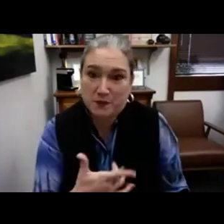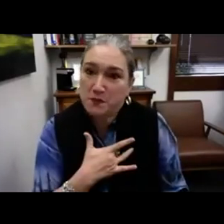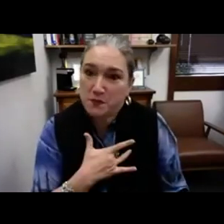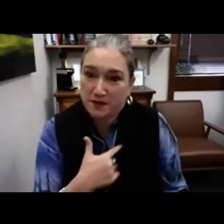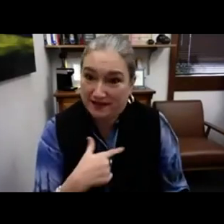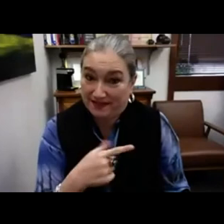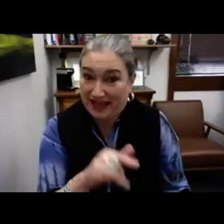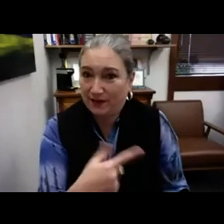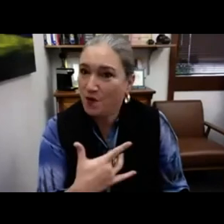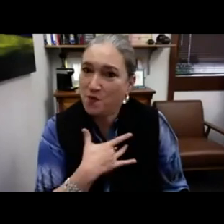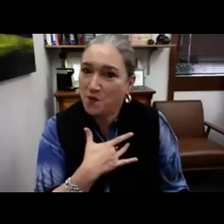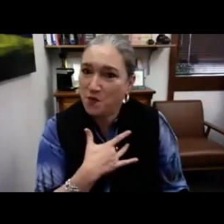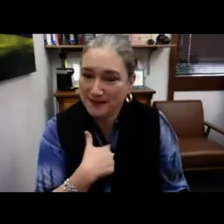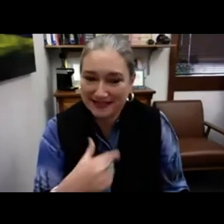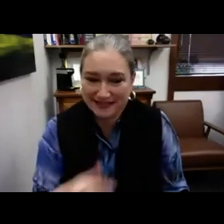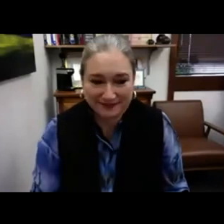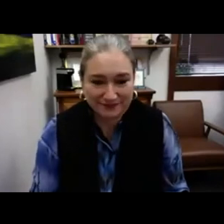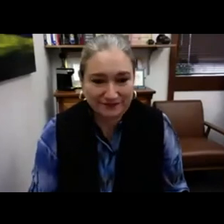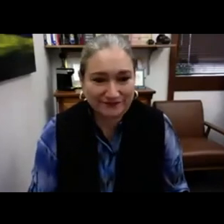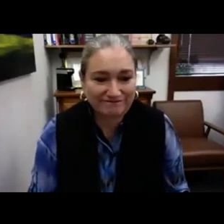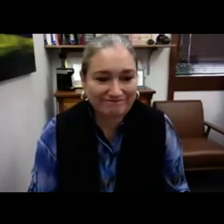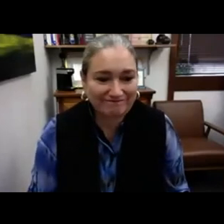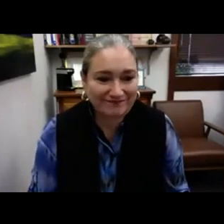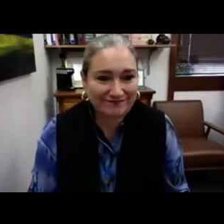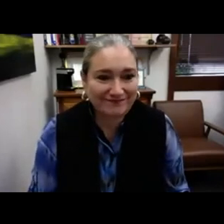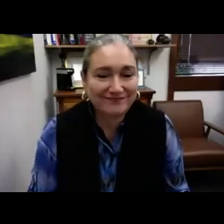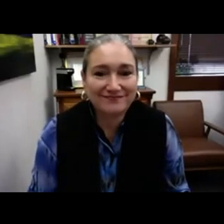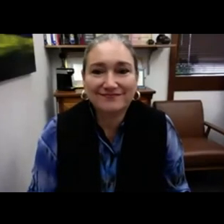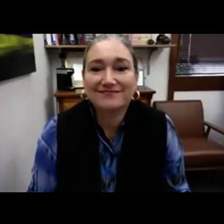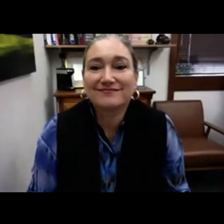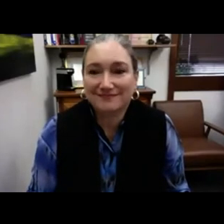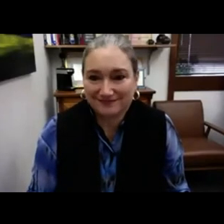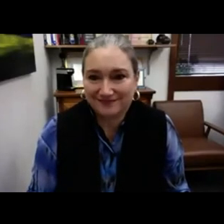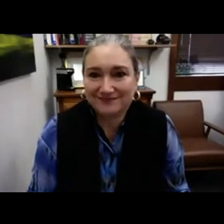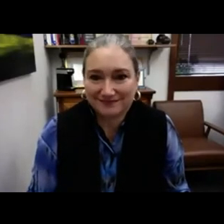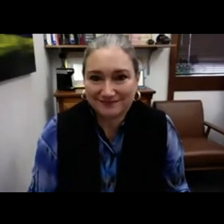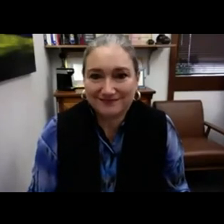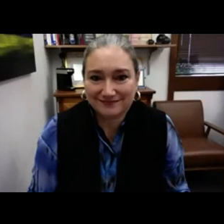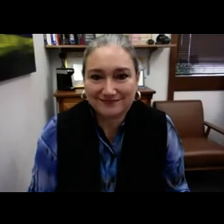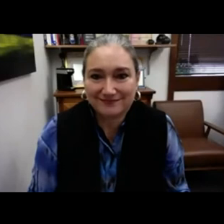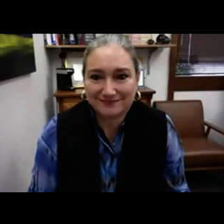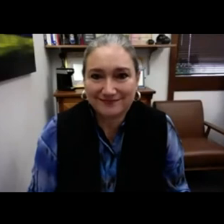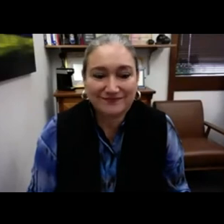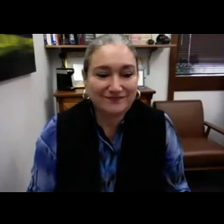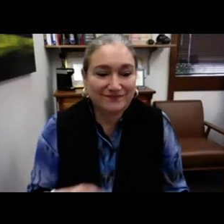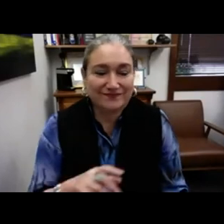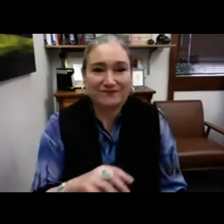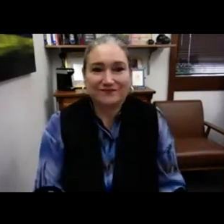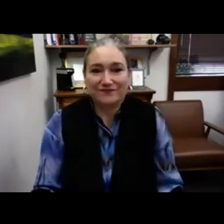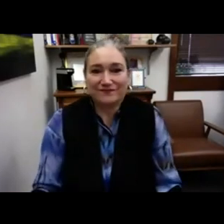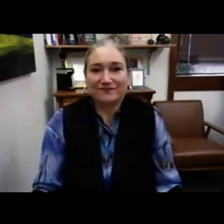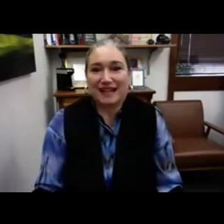So again, that struggle with their identity. That one struck me. This was quite touching.